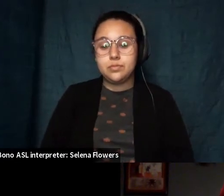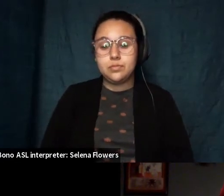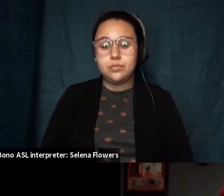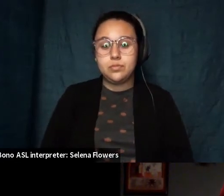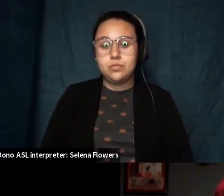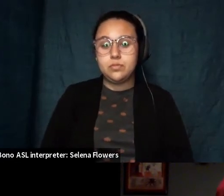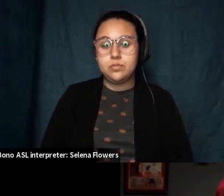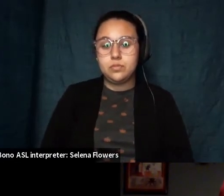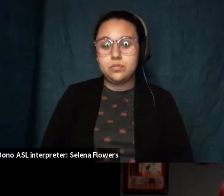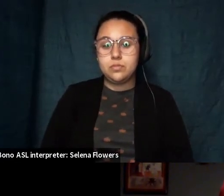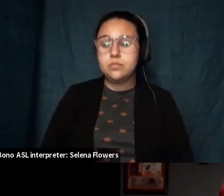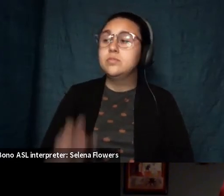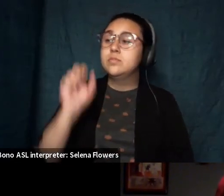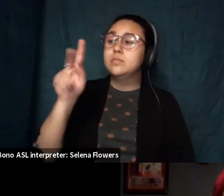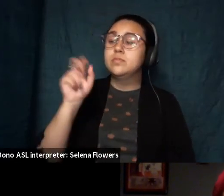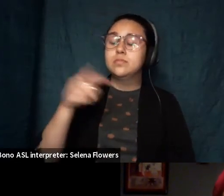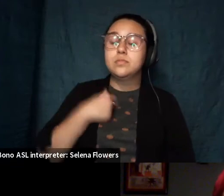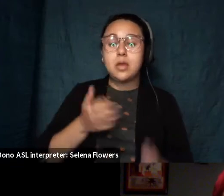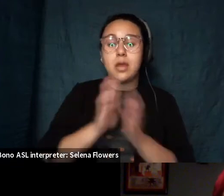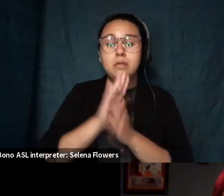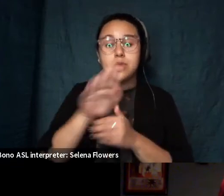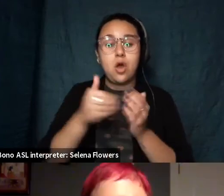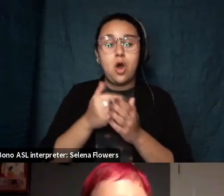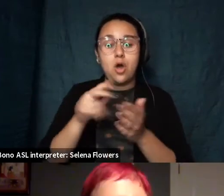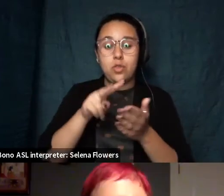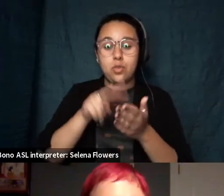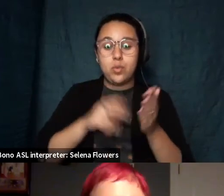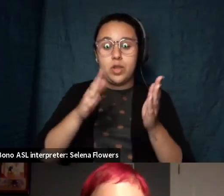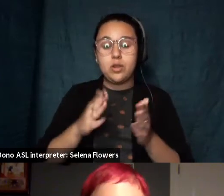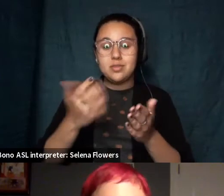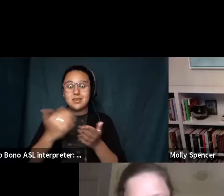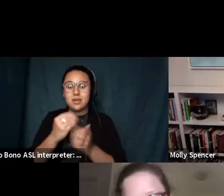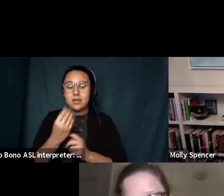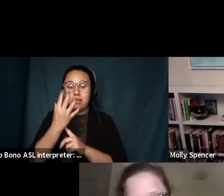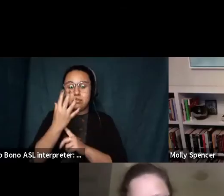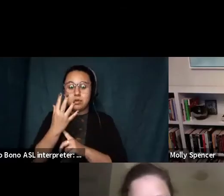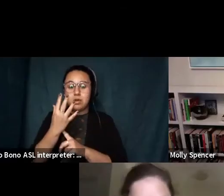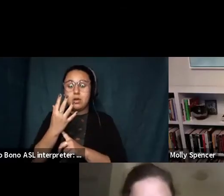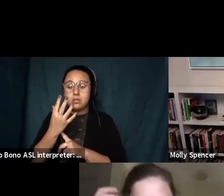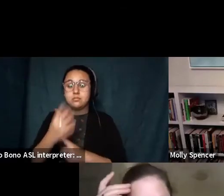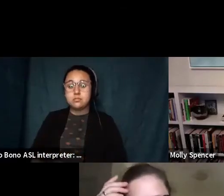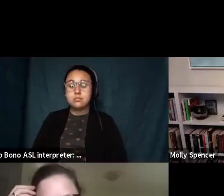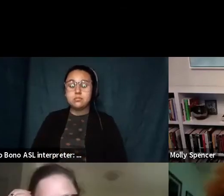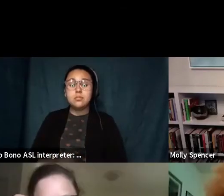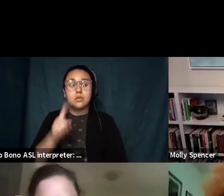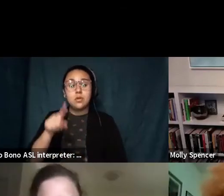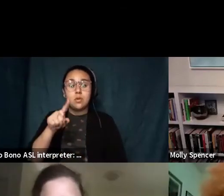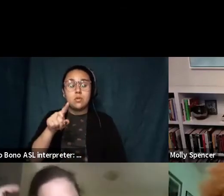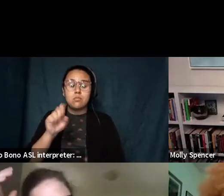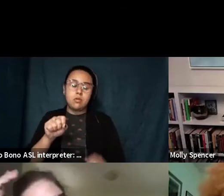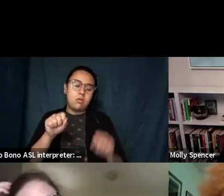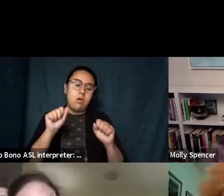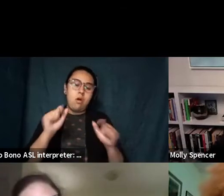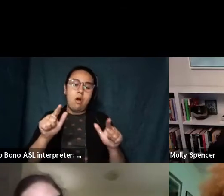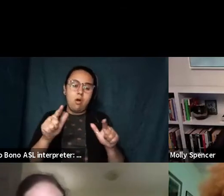all right okay i'm gonna ask all of our readers to again turn their cameras on um so that you can all participate in the